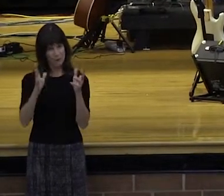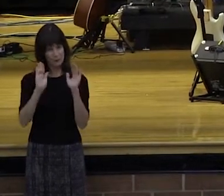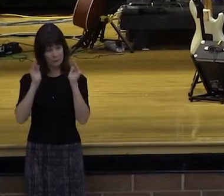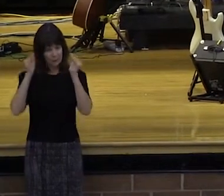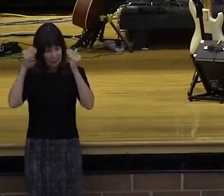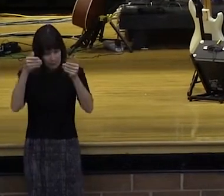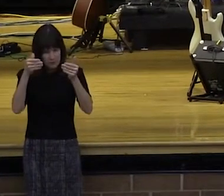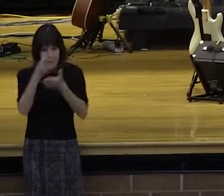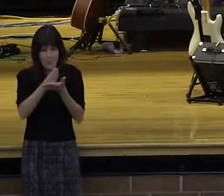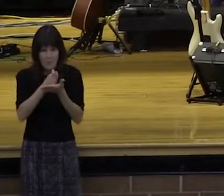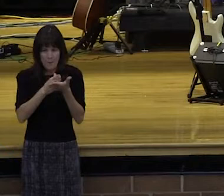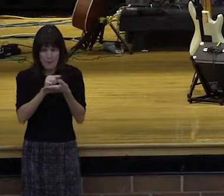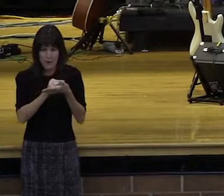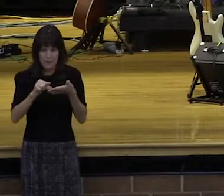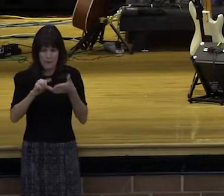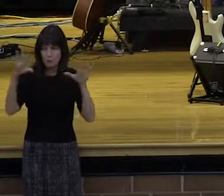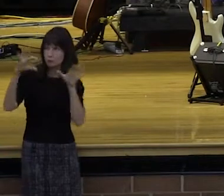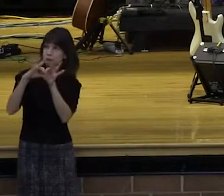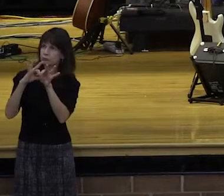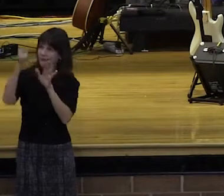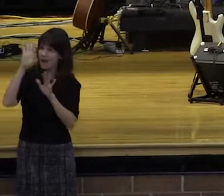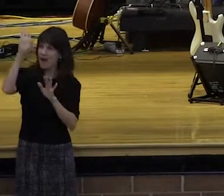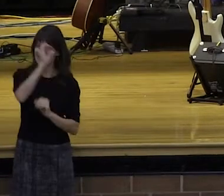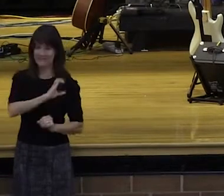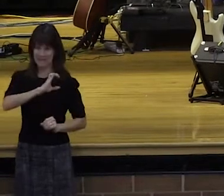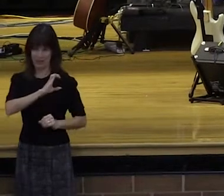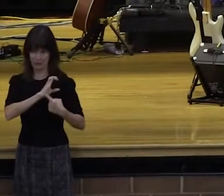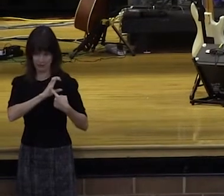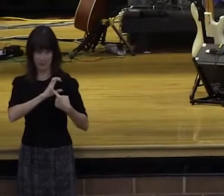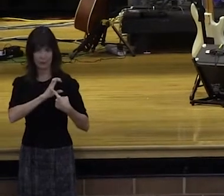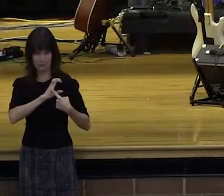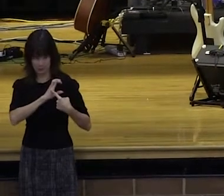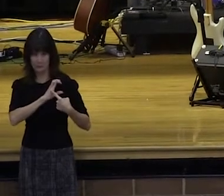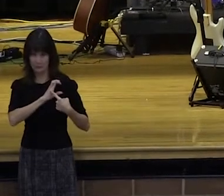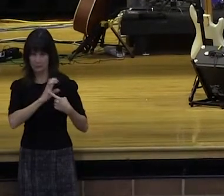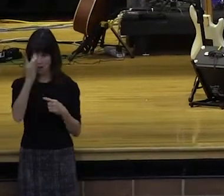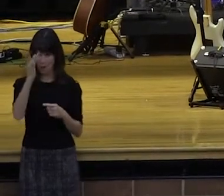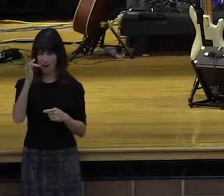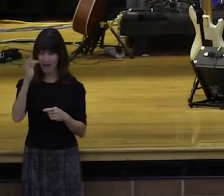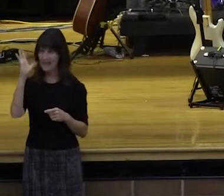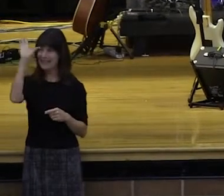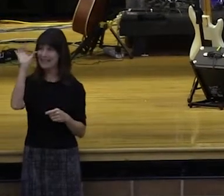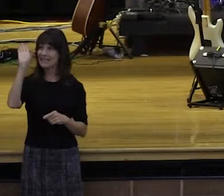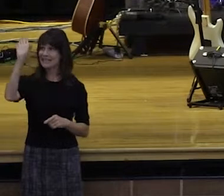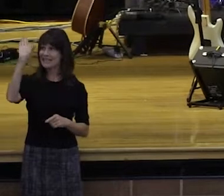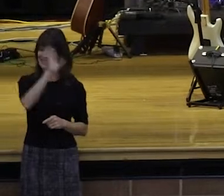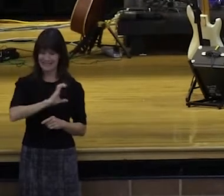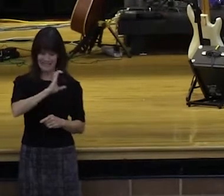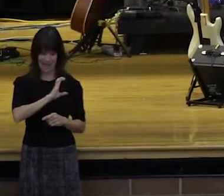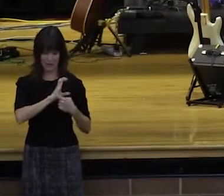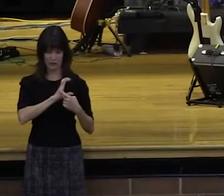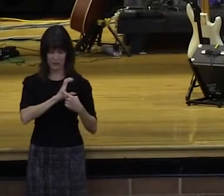about God's DNA, His nature. Because we need to flow and give out of God's nature. Hallelujah.